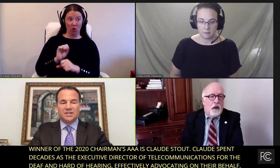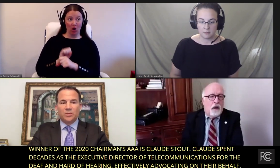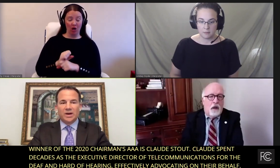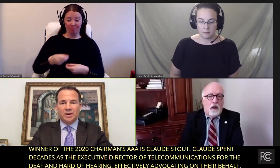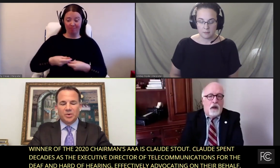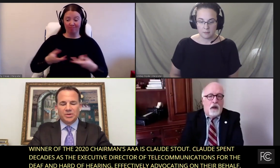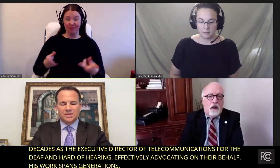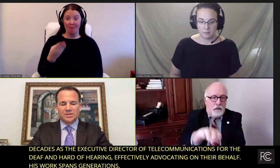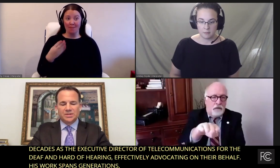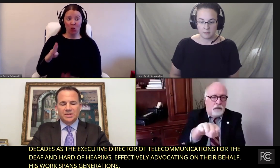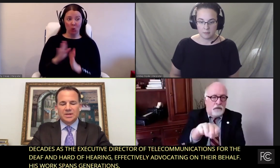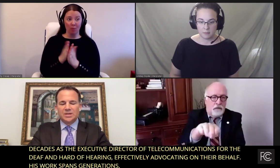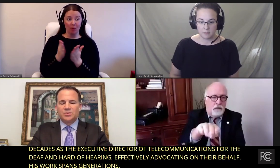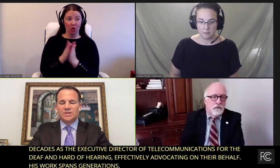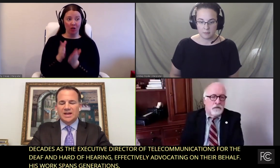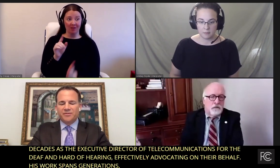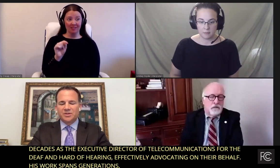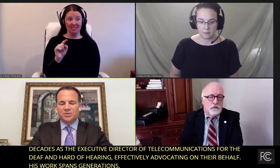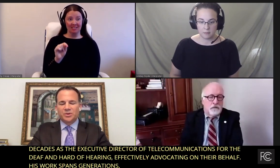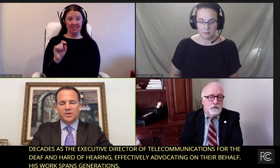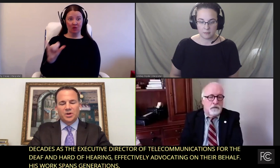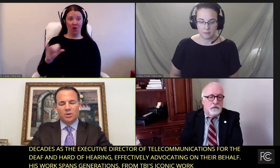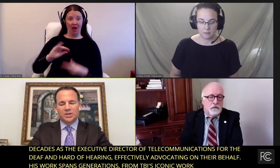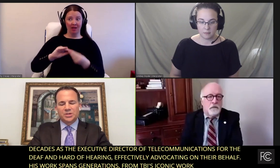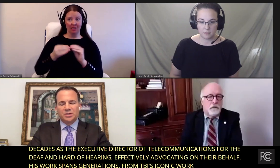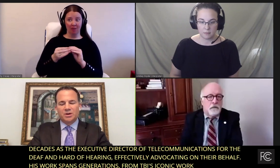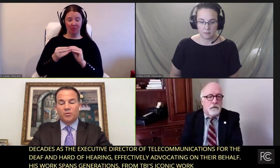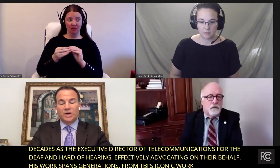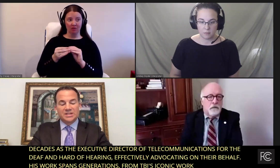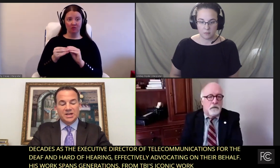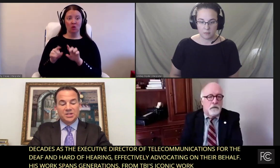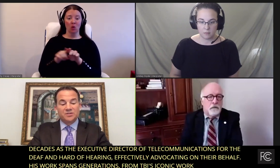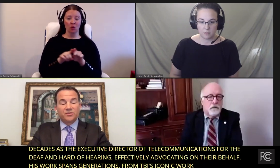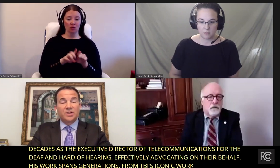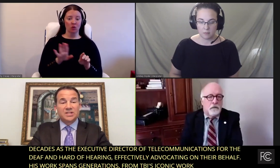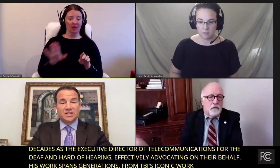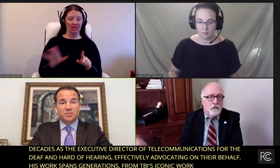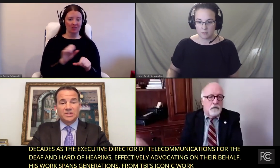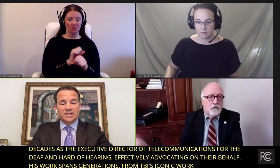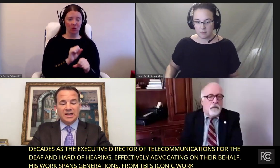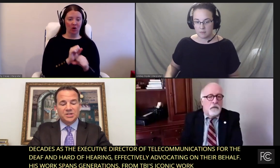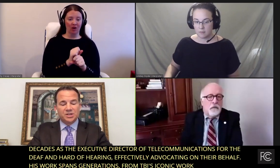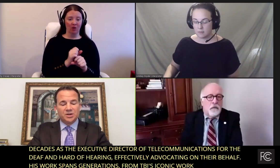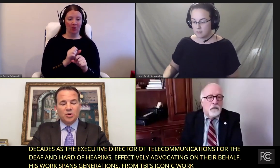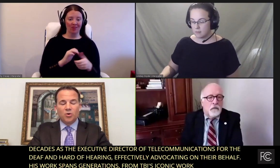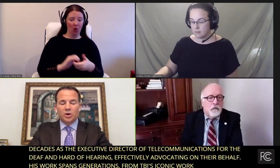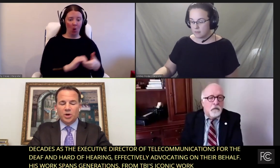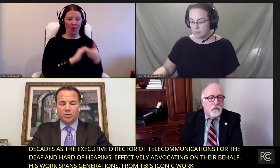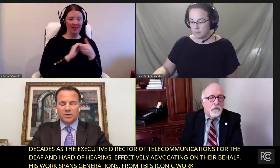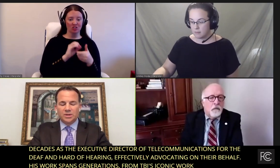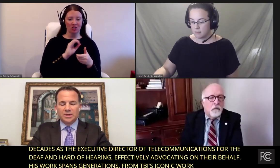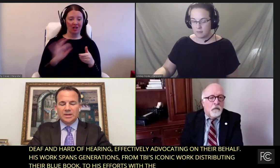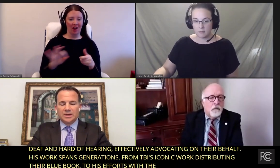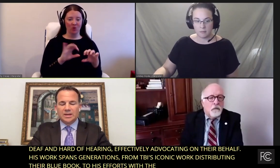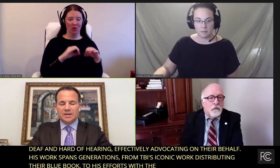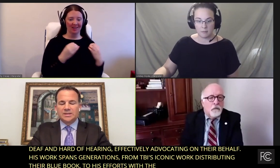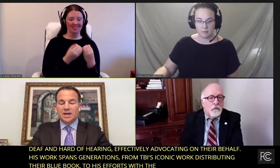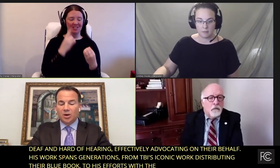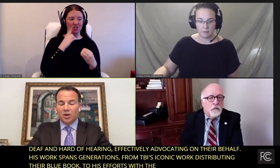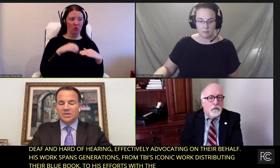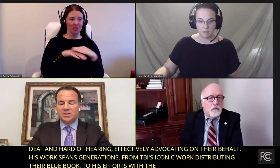of TTY numbers to his efforts with the Coalition of Organizations for Accessible Technology, or COAT,